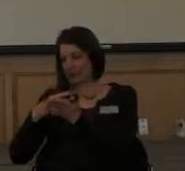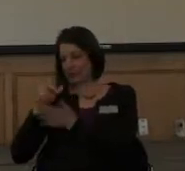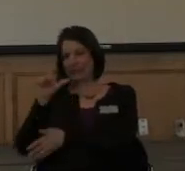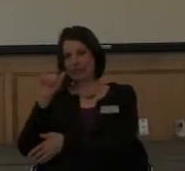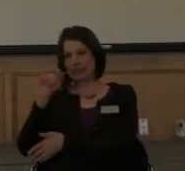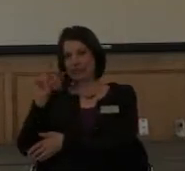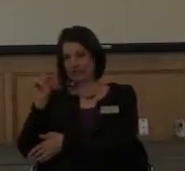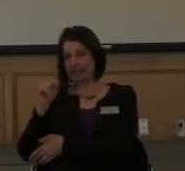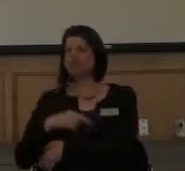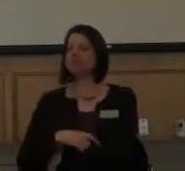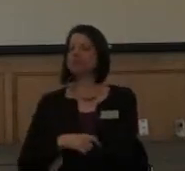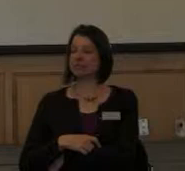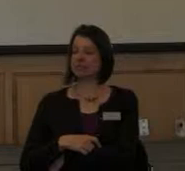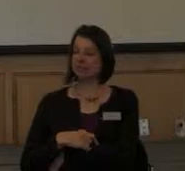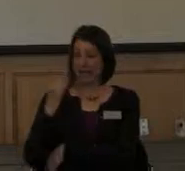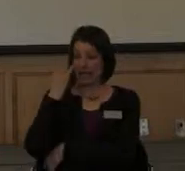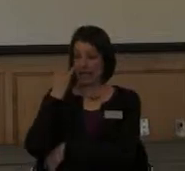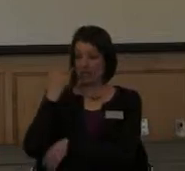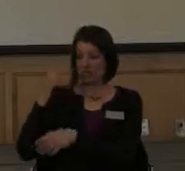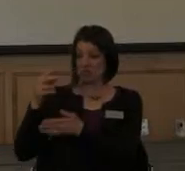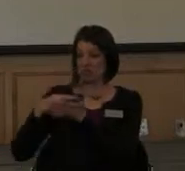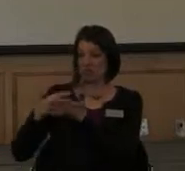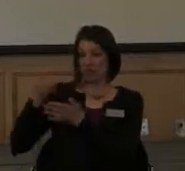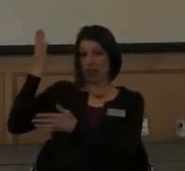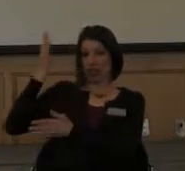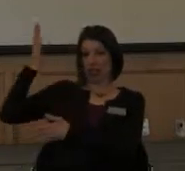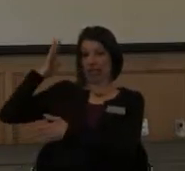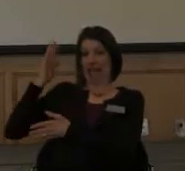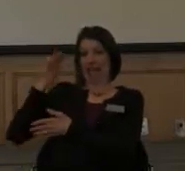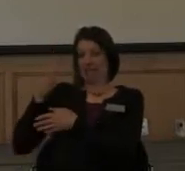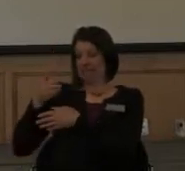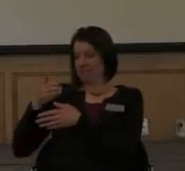it was written after the Middle Ages, he wasn't interested in it.